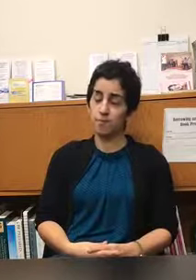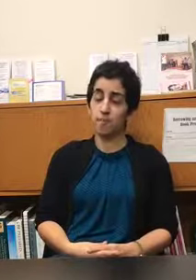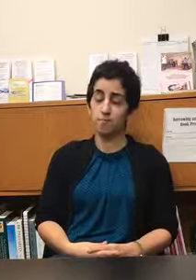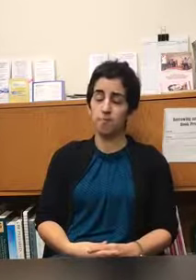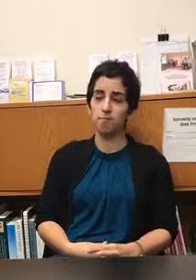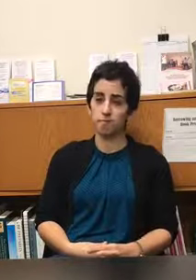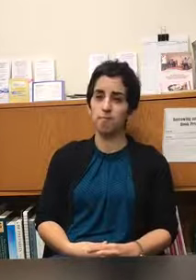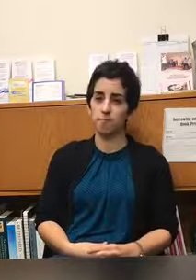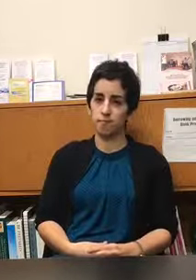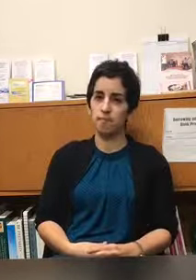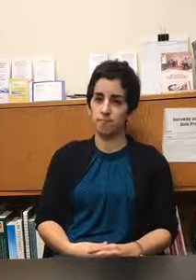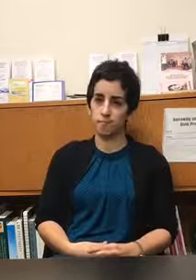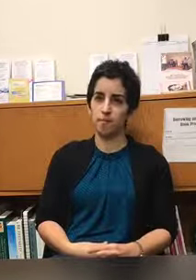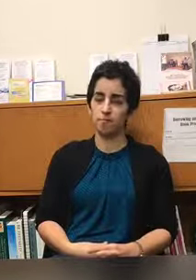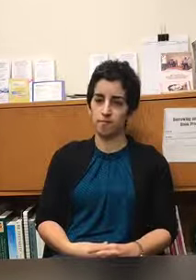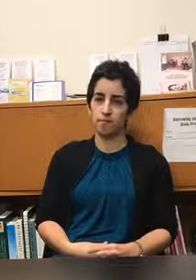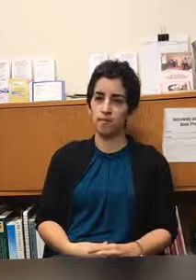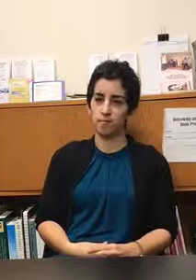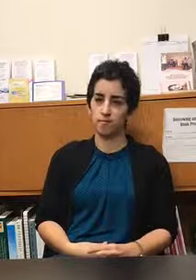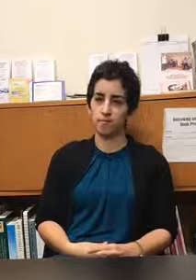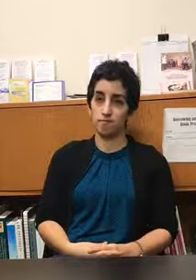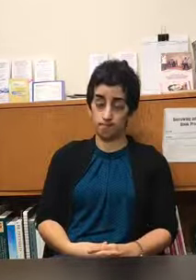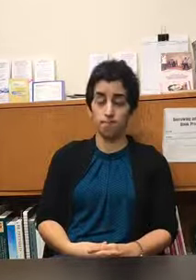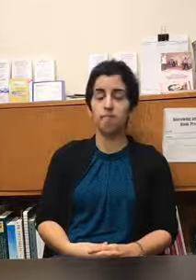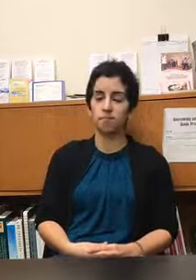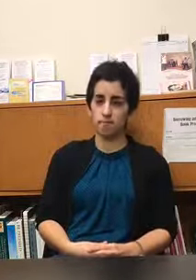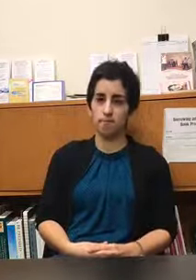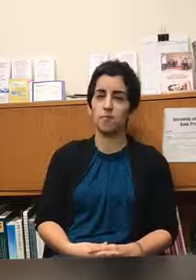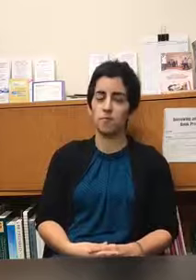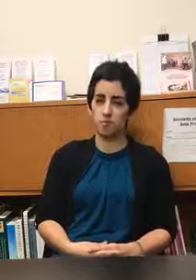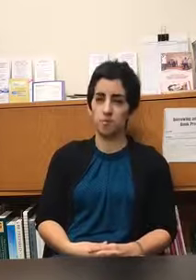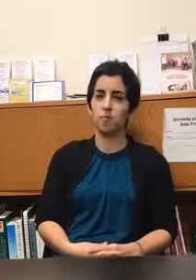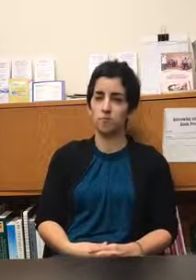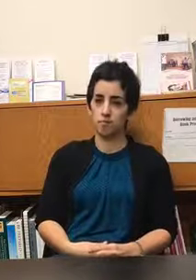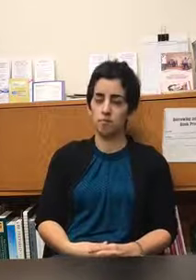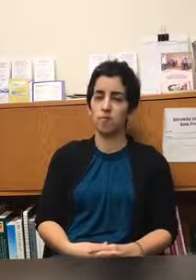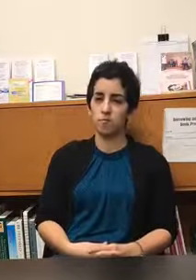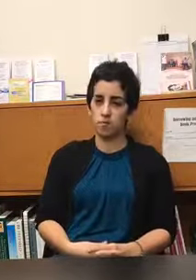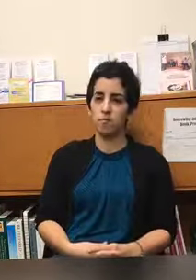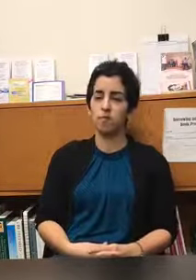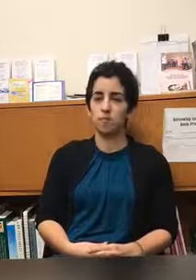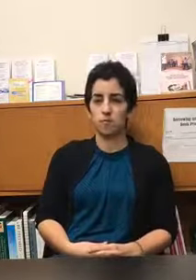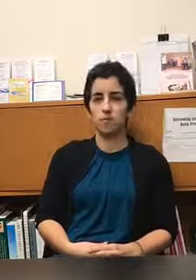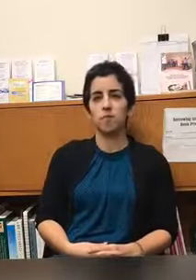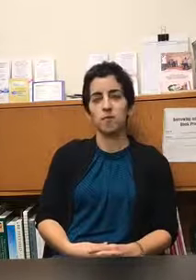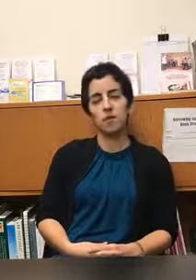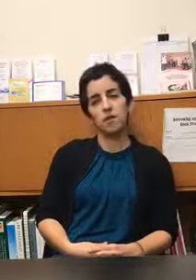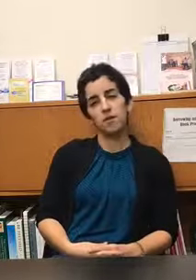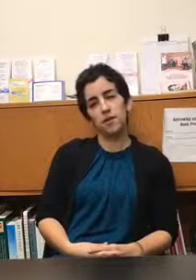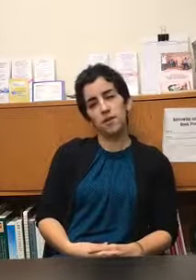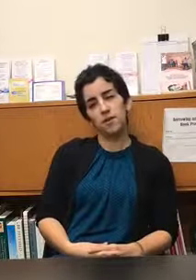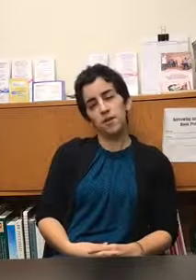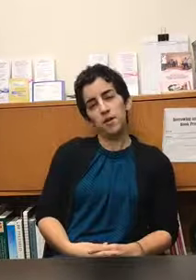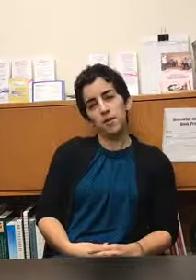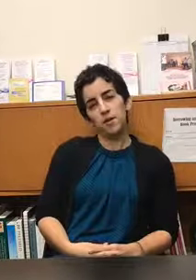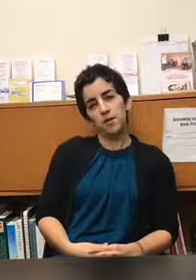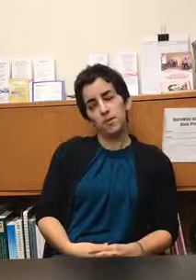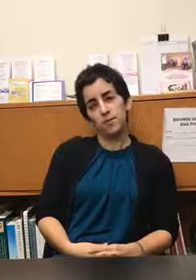who often experience a high level of anxiety and fear depression sometimes how could they use this